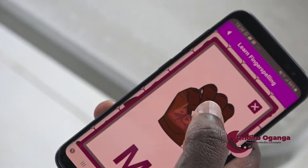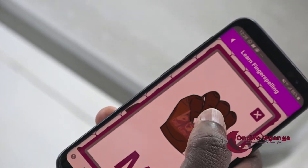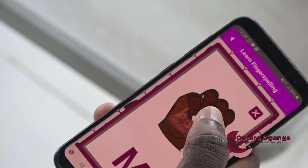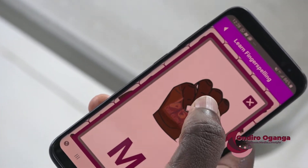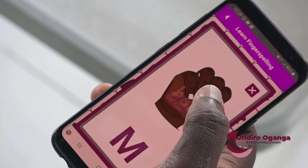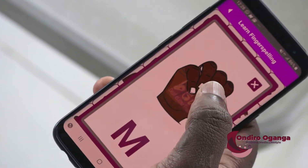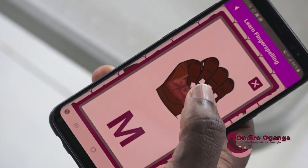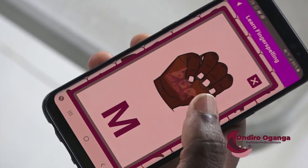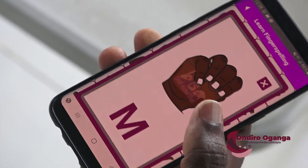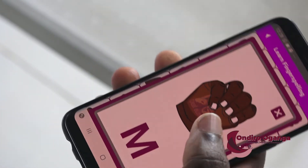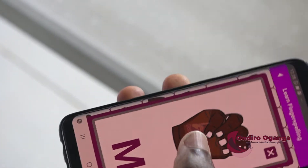kids at the moment.